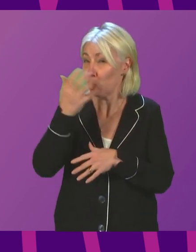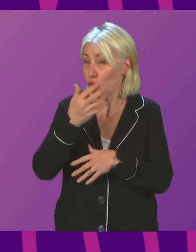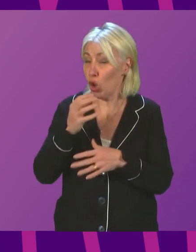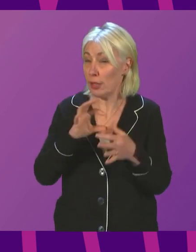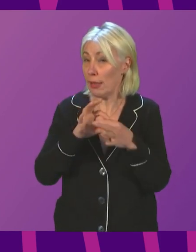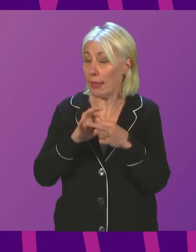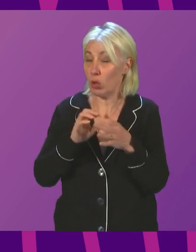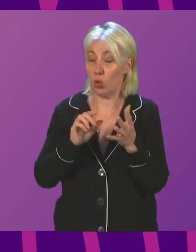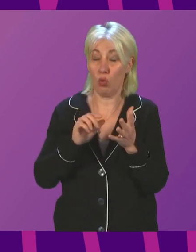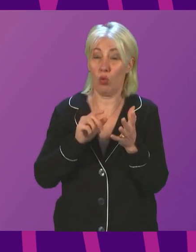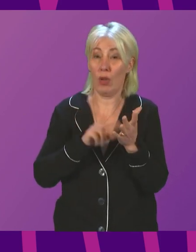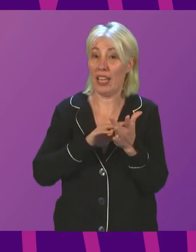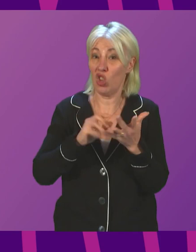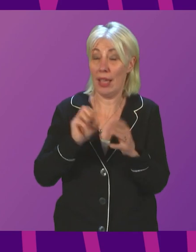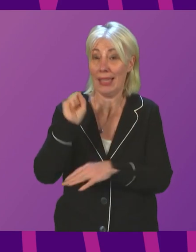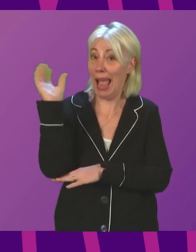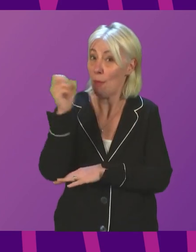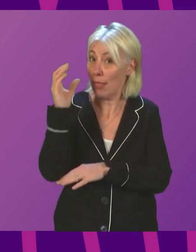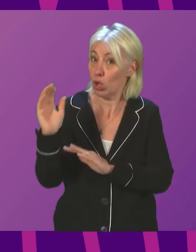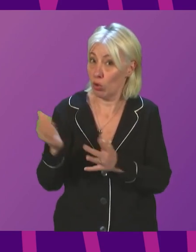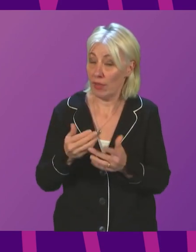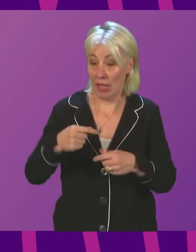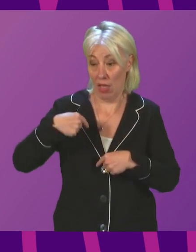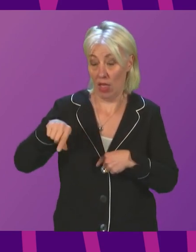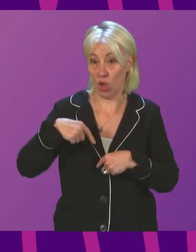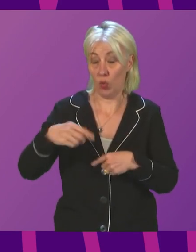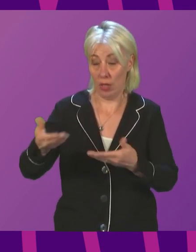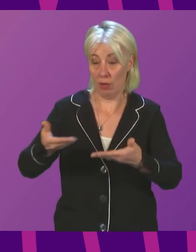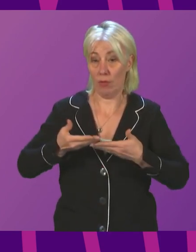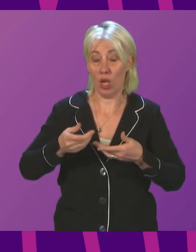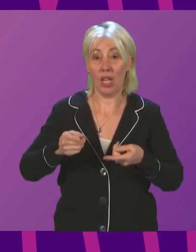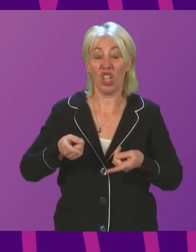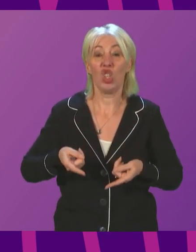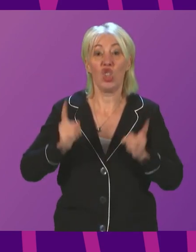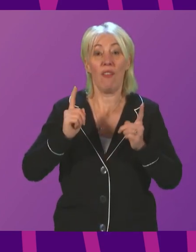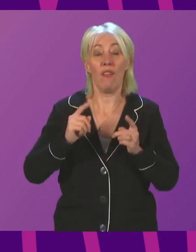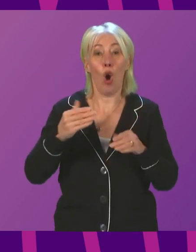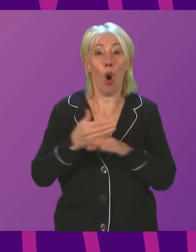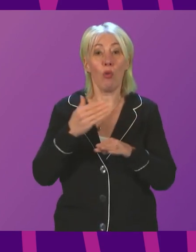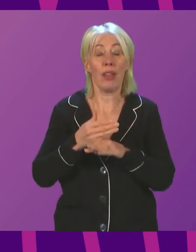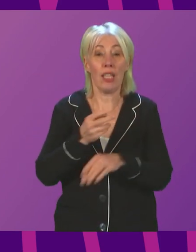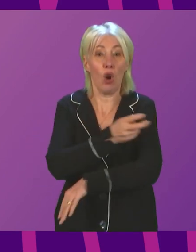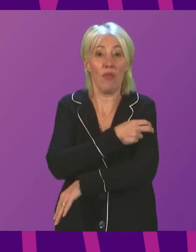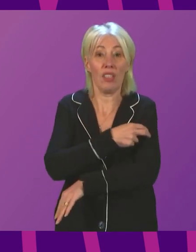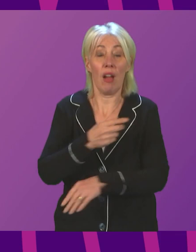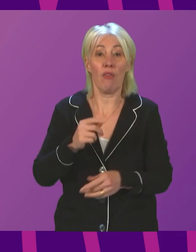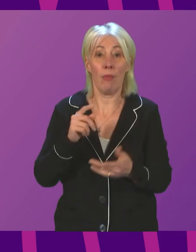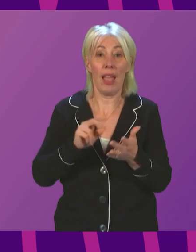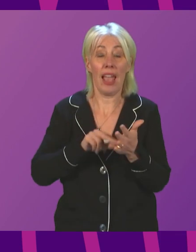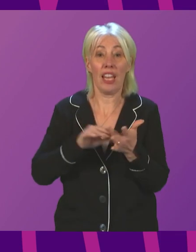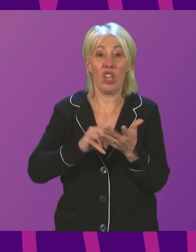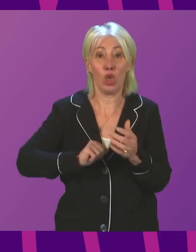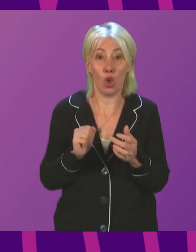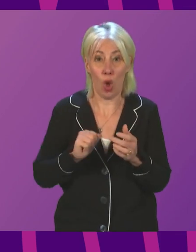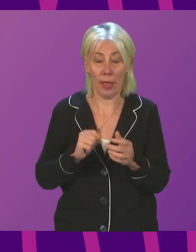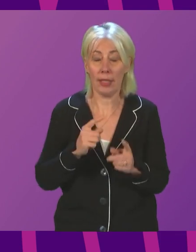NHS and ambulance services. This week I received a reply from the Chief Operating Officer of NHS Scotland, in which he explained that additional assistance,